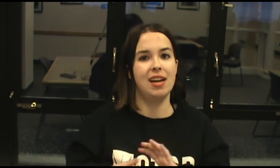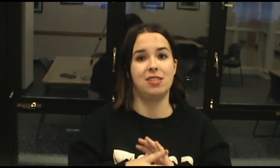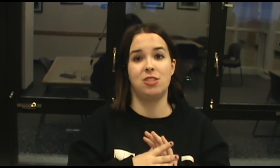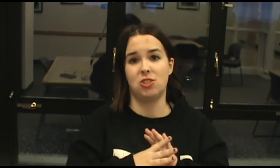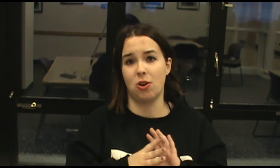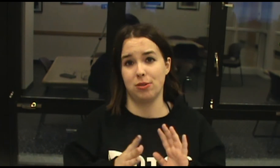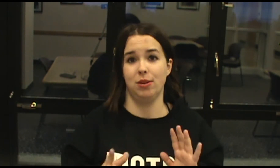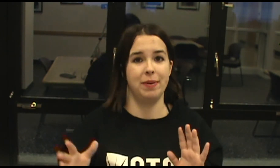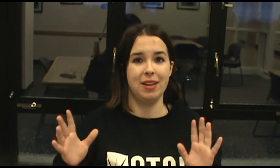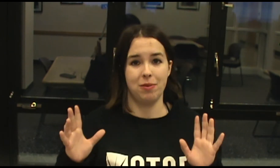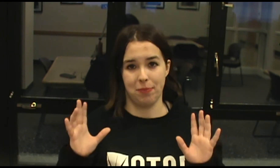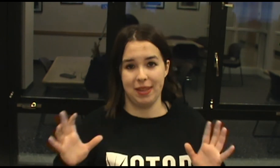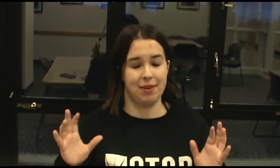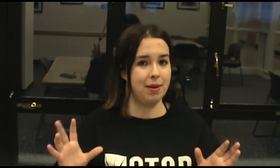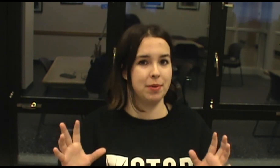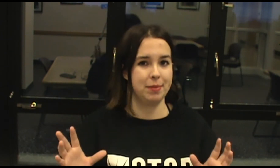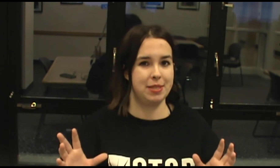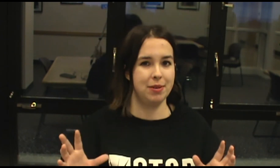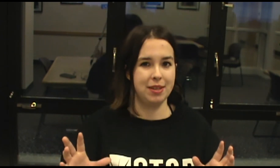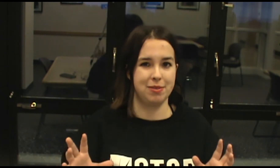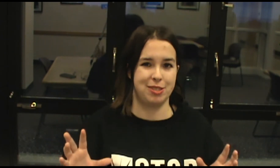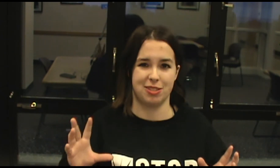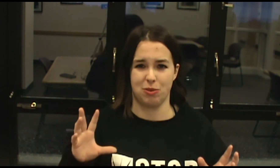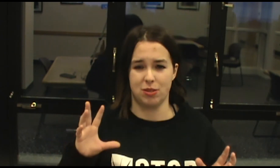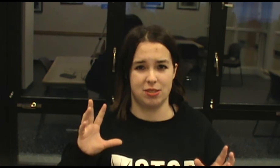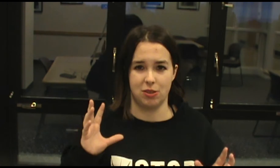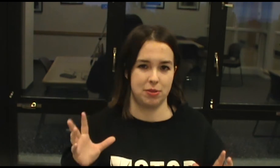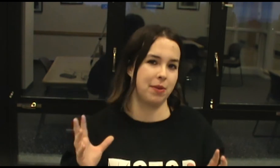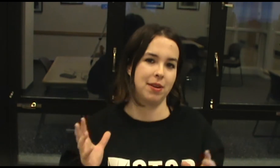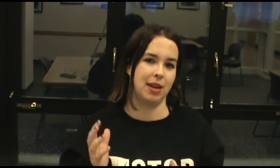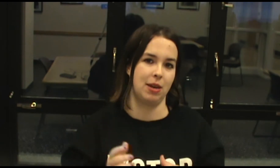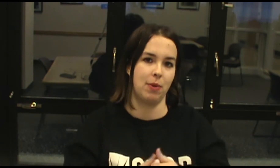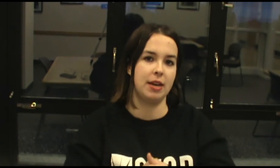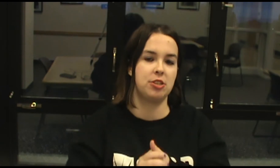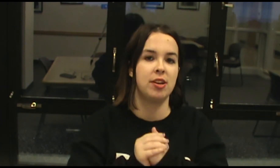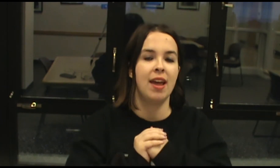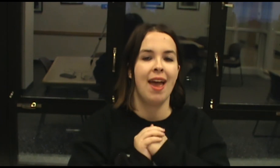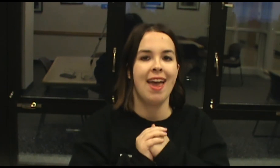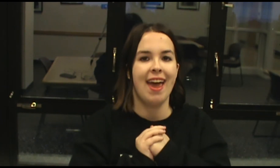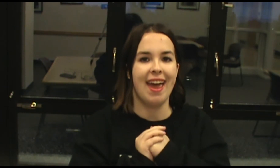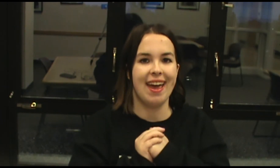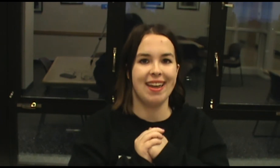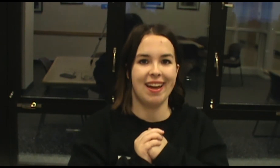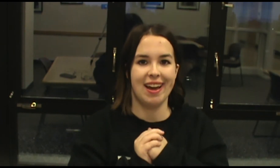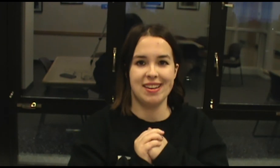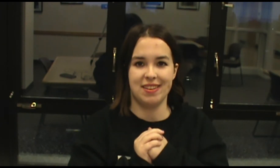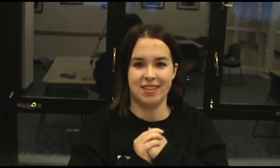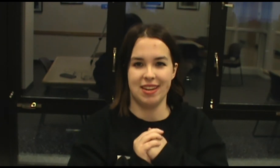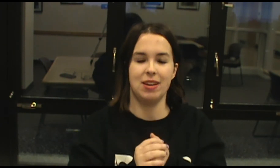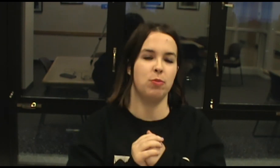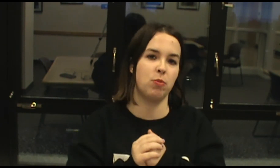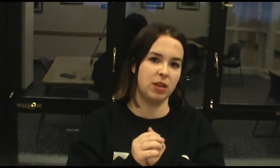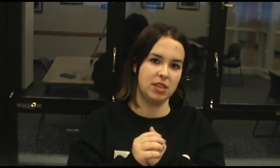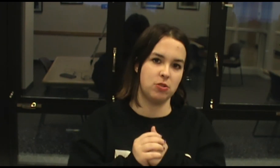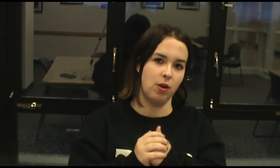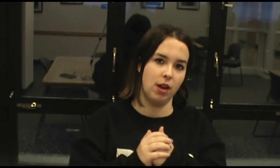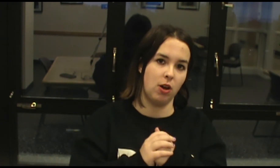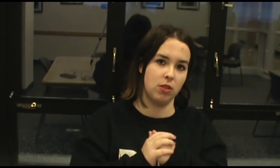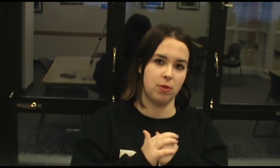had so, so many really great moments to it. It was just so, so entertaining to watch. And I did really enjoy all the